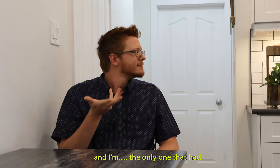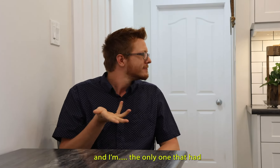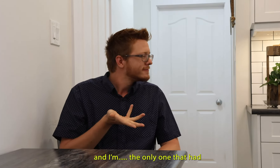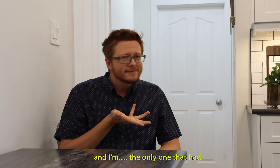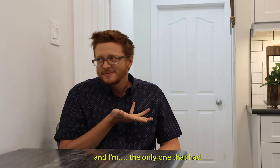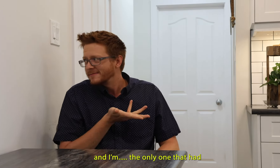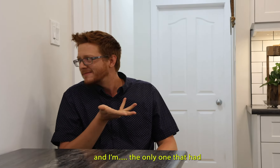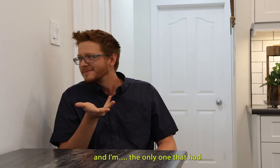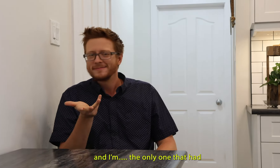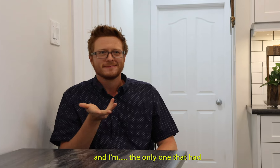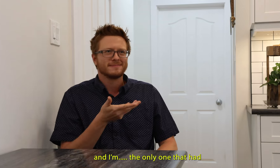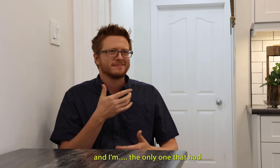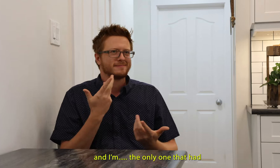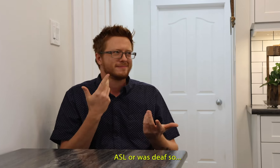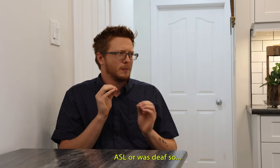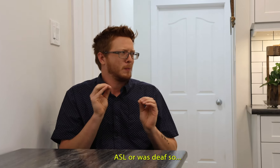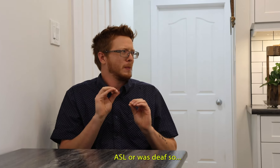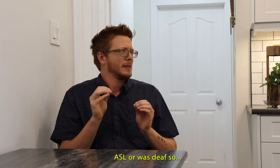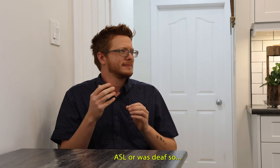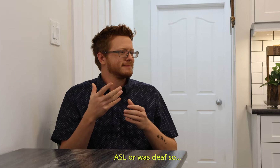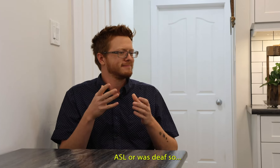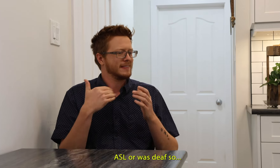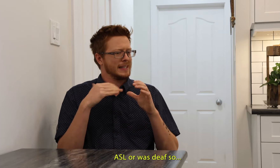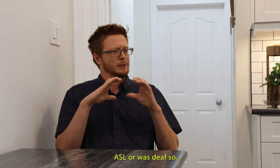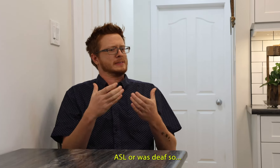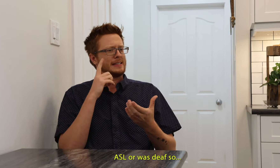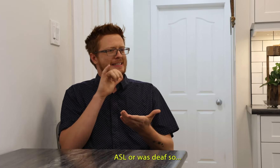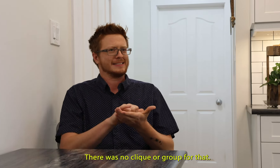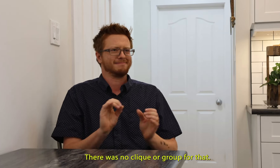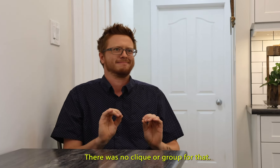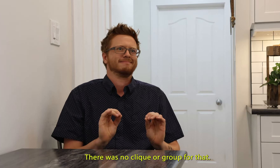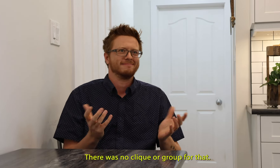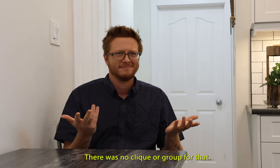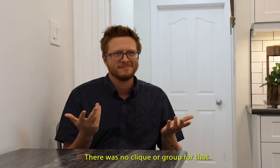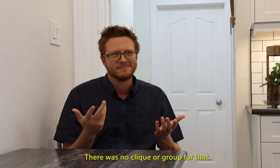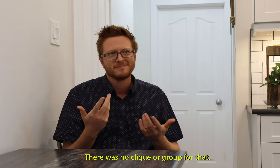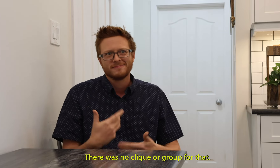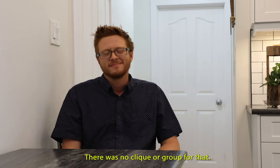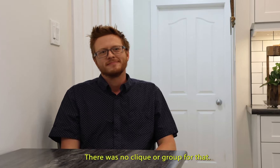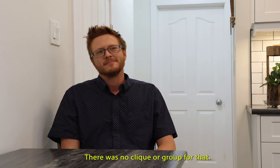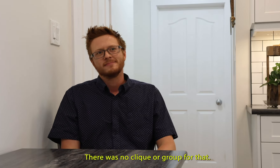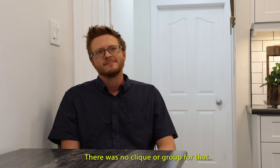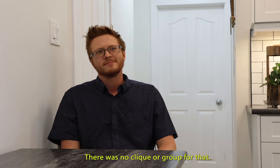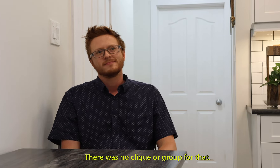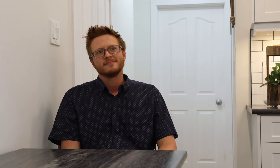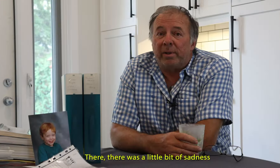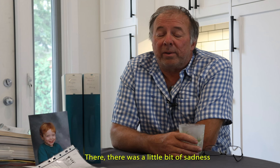I'm the only one that had, you know, ASL or was deaf. So there was no click or group for that. There